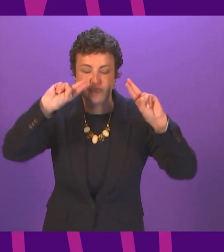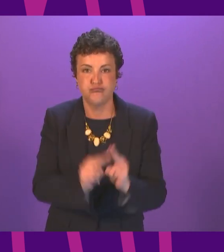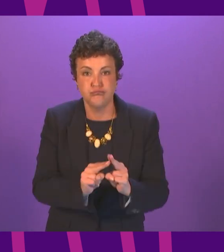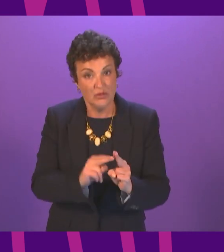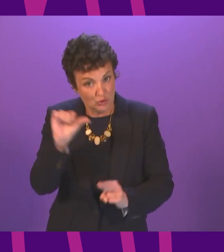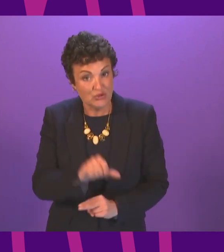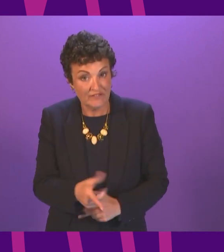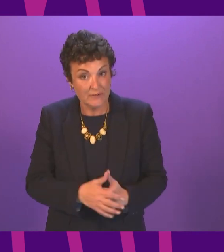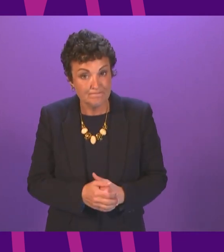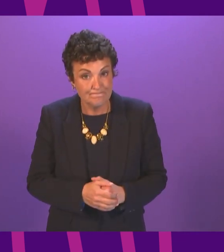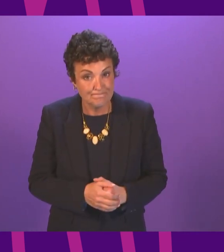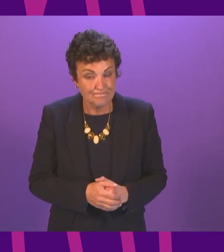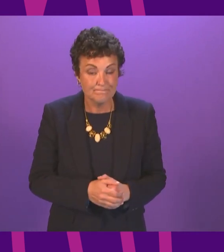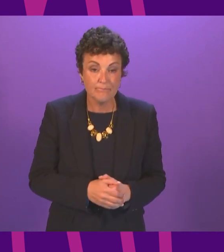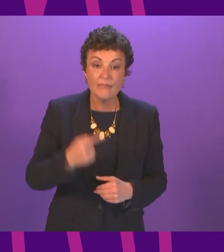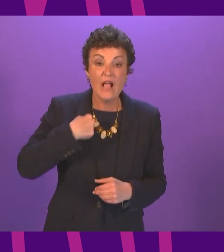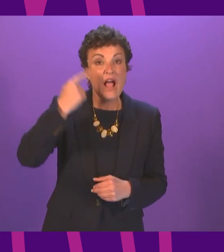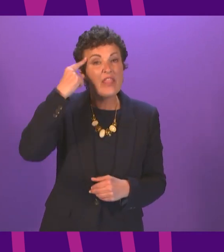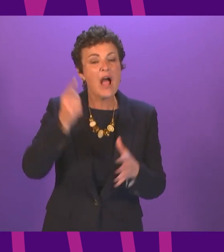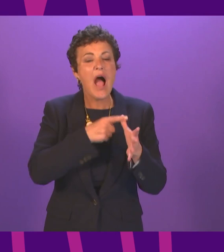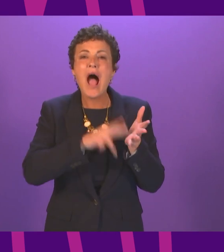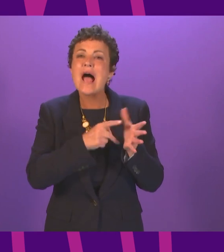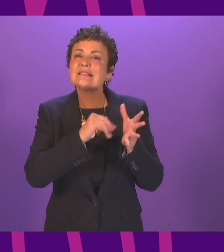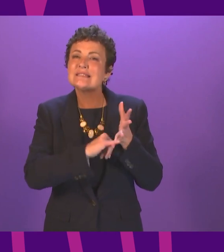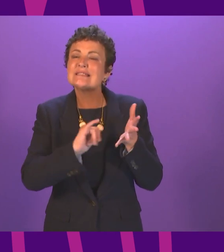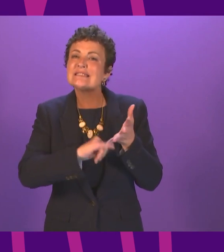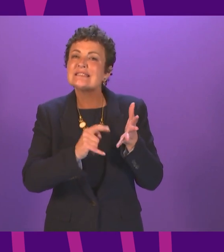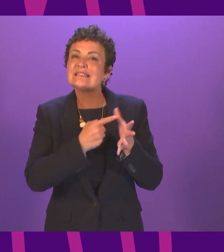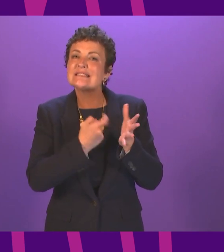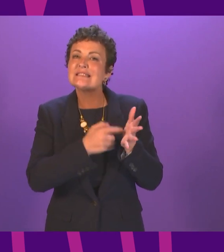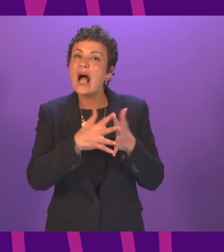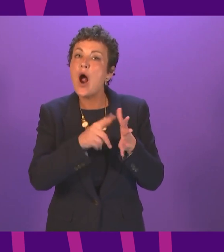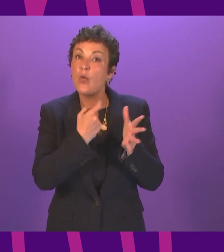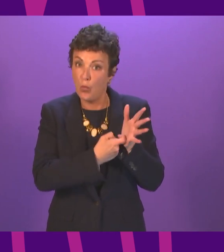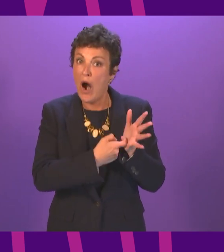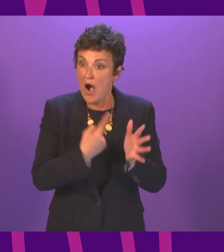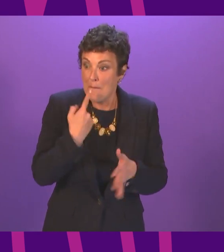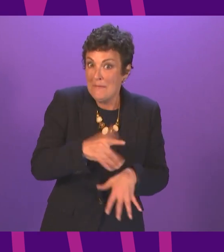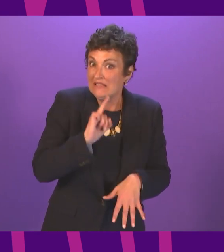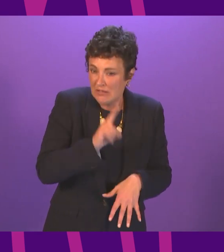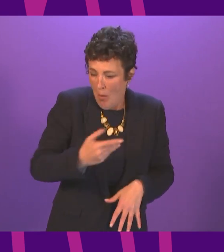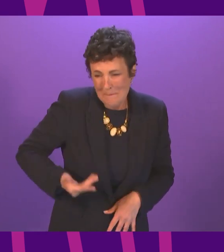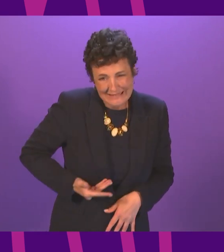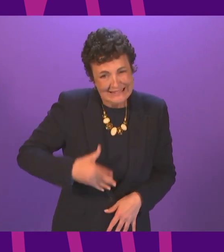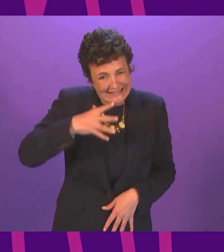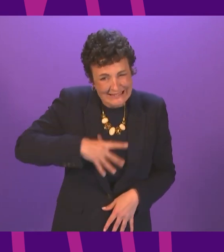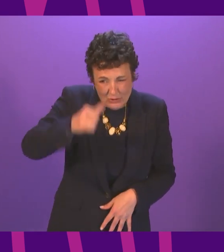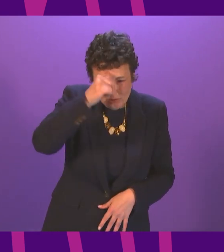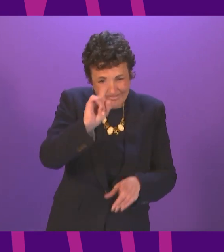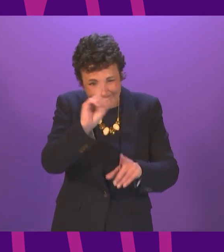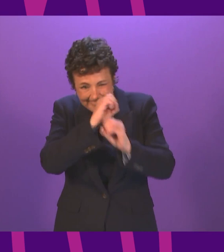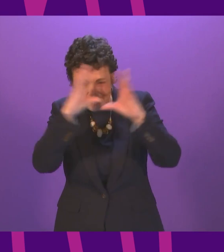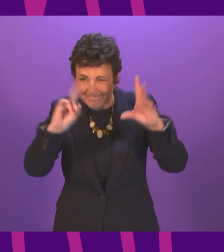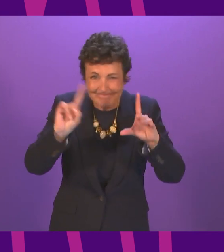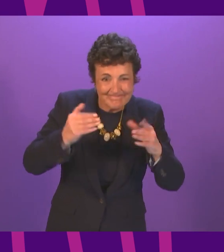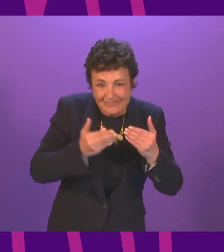and I think the point made by Anna Sawa as well is that yes business needs that certainty going forward we